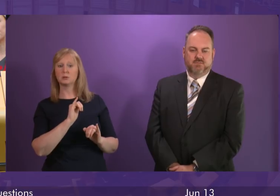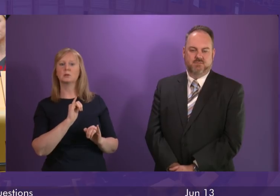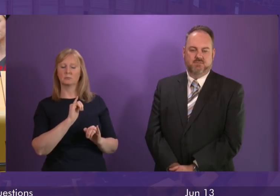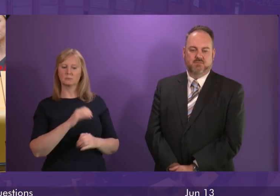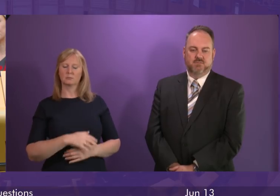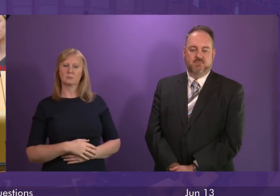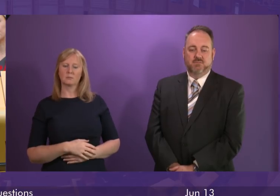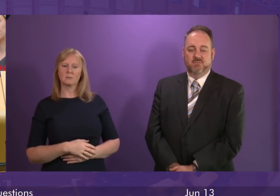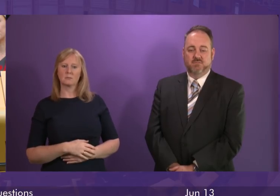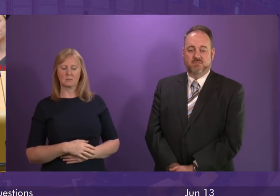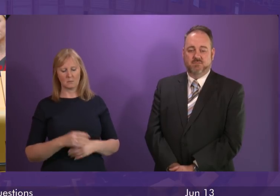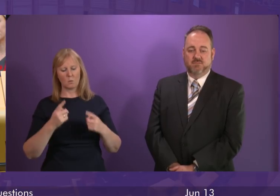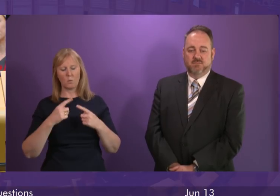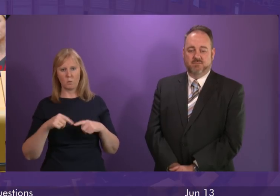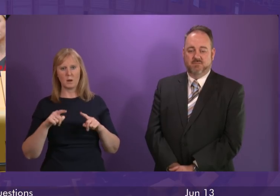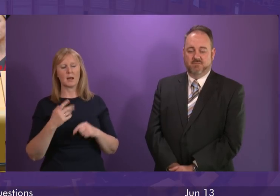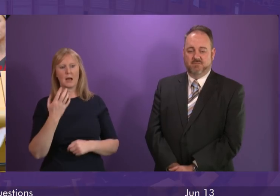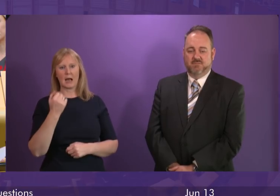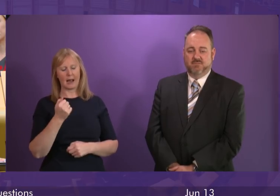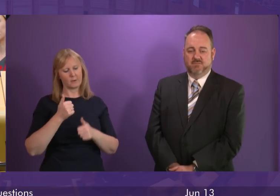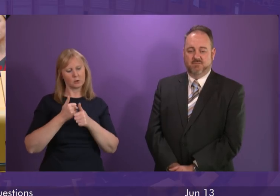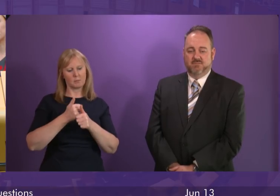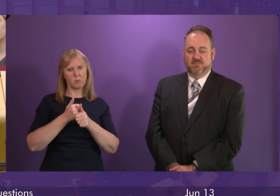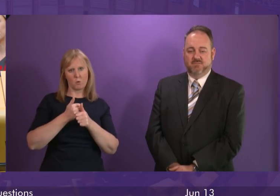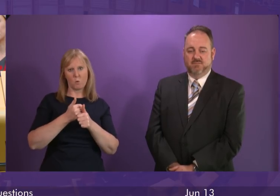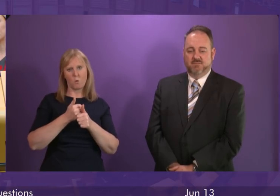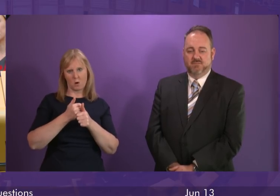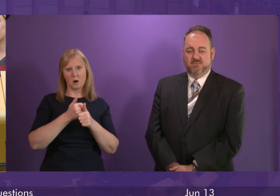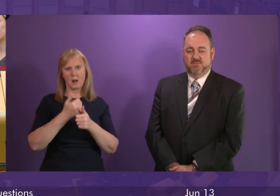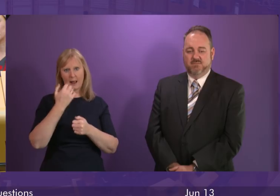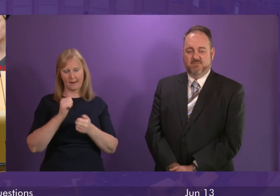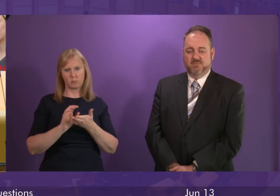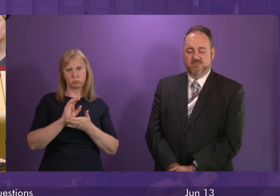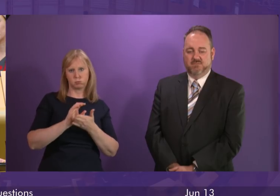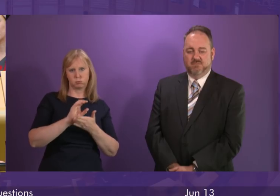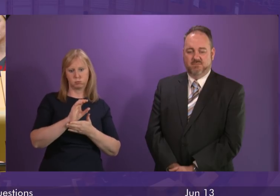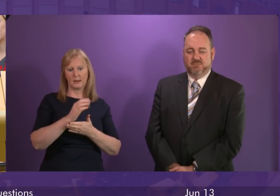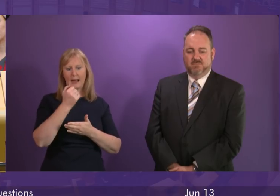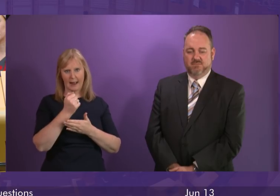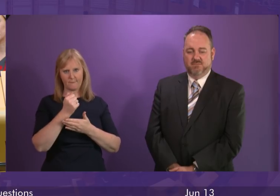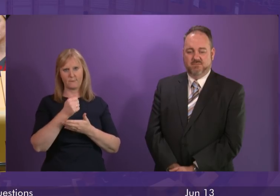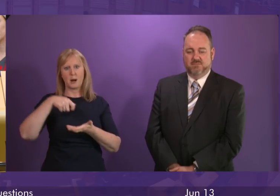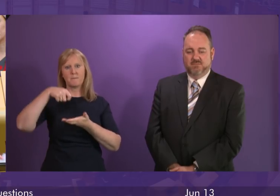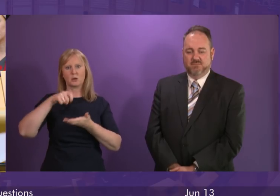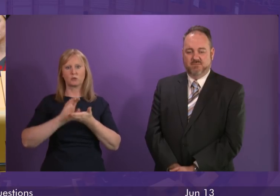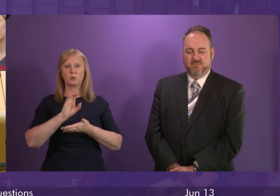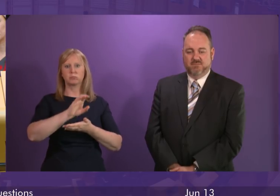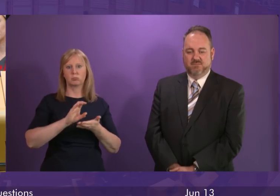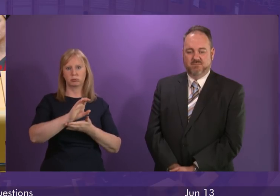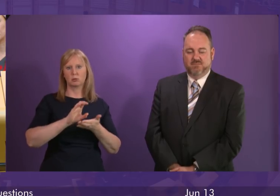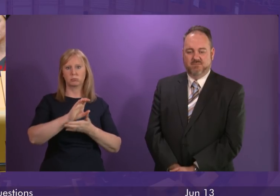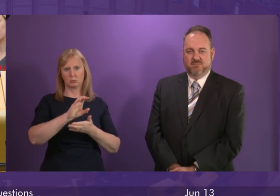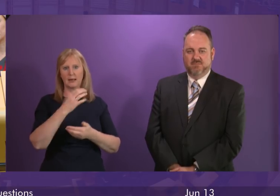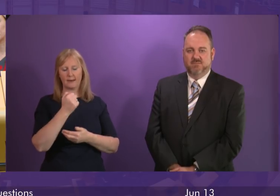fact of the matter is we are increasing support for students we are increasing student bursaries and we are determined